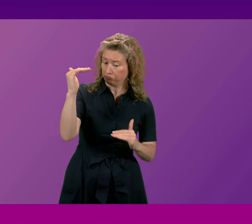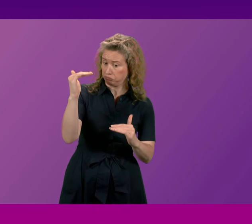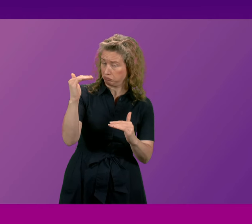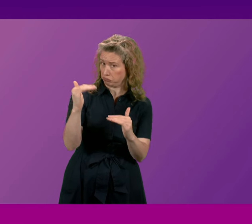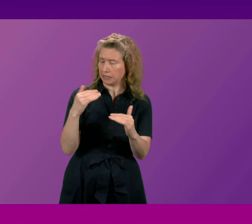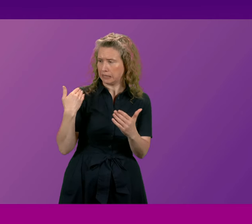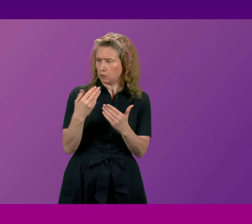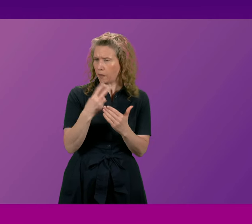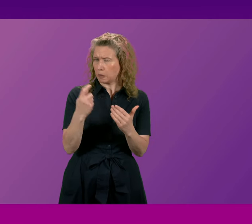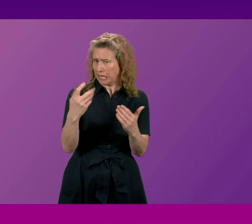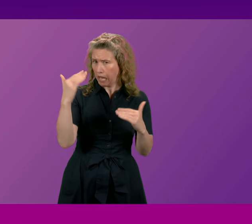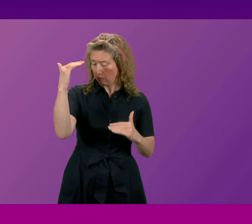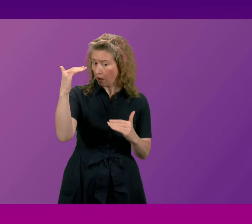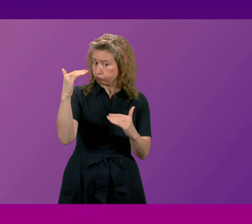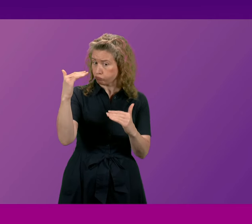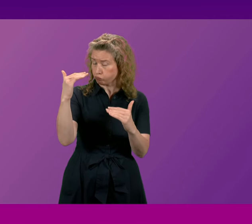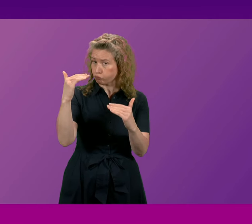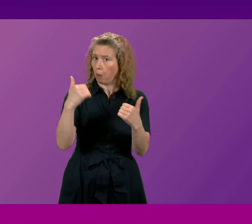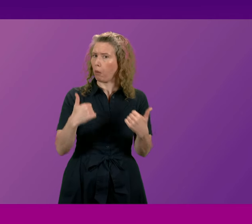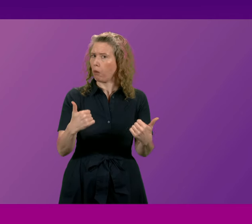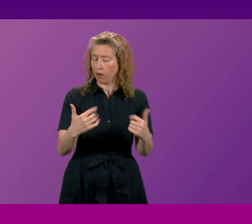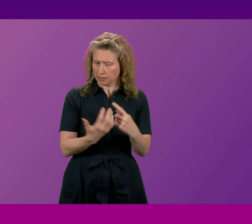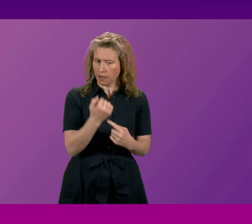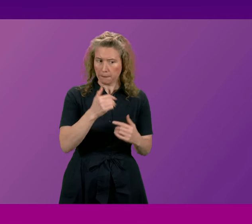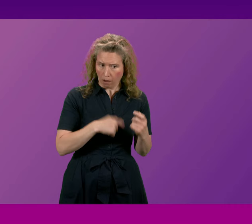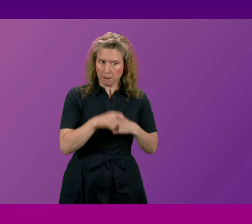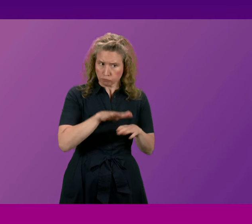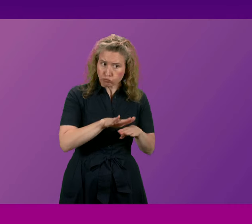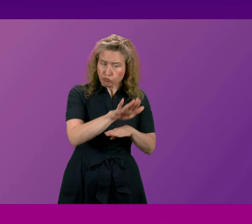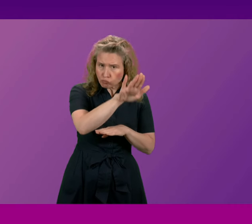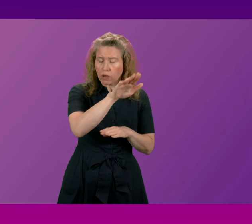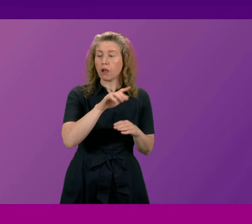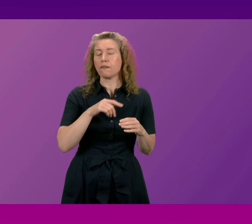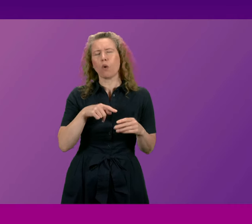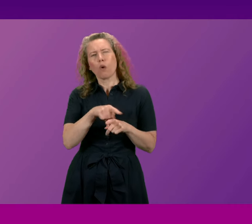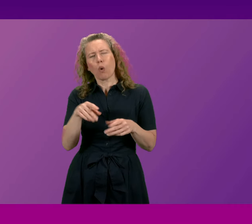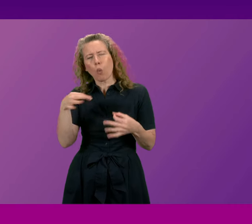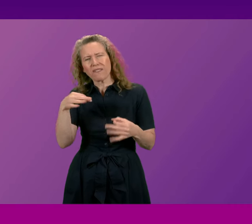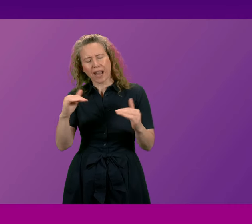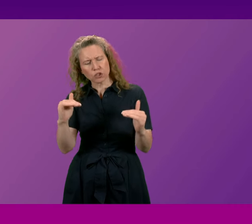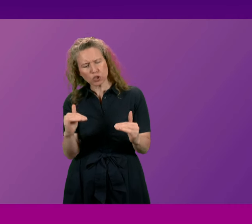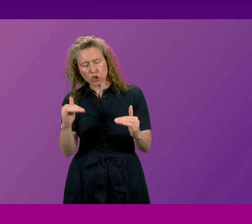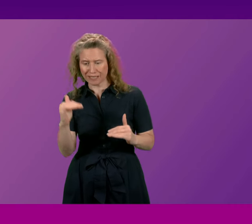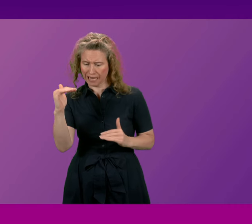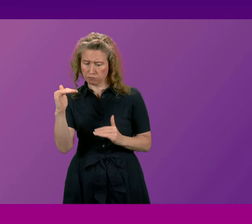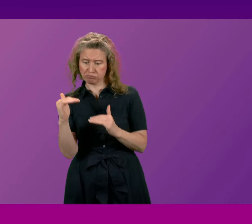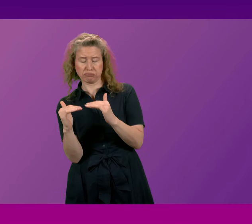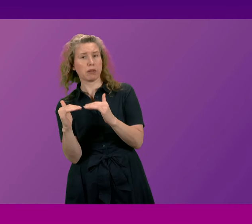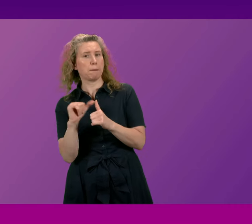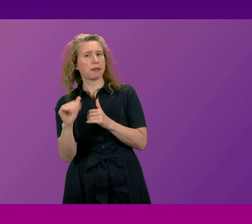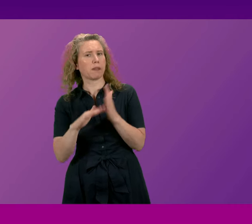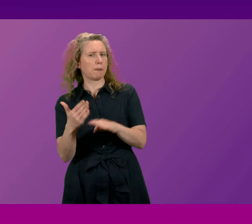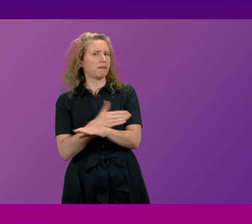this gap continues to narrow at the highest levels of achievement and for lower level qualifications remain narrower than it was pre-COVID